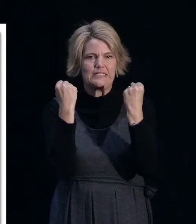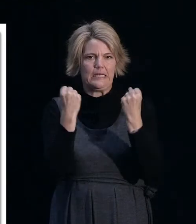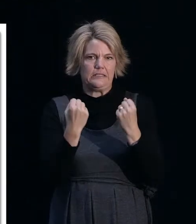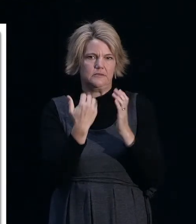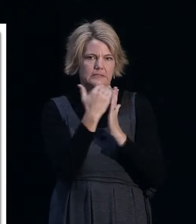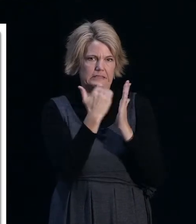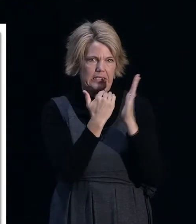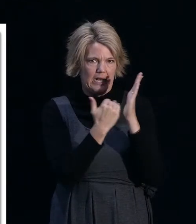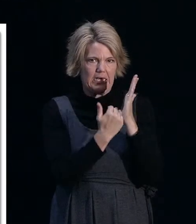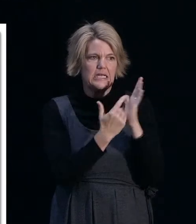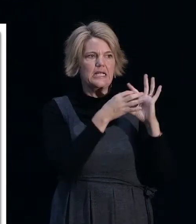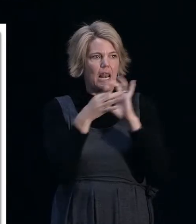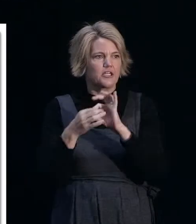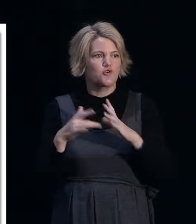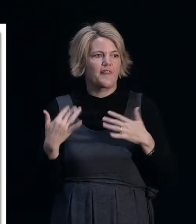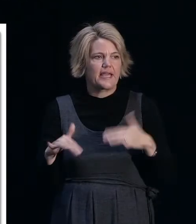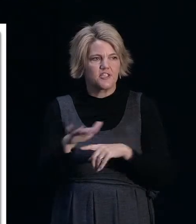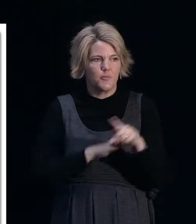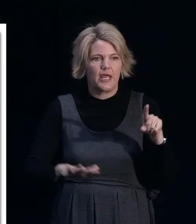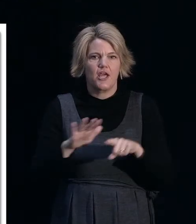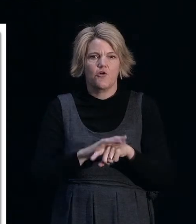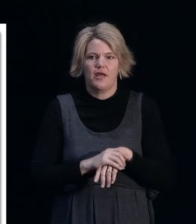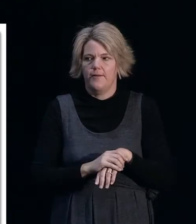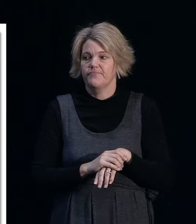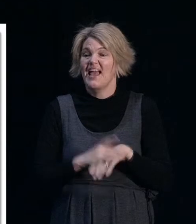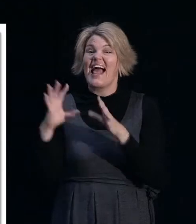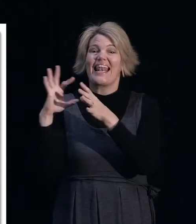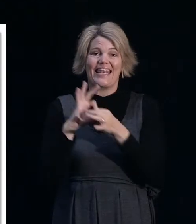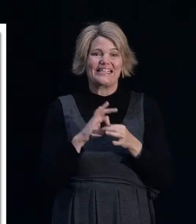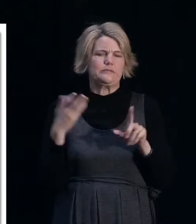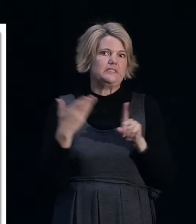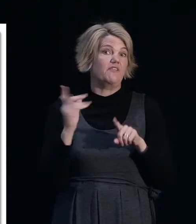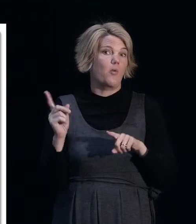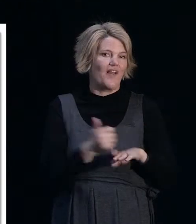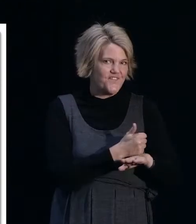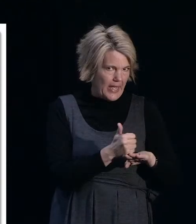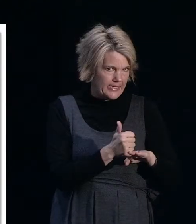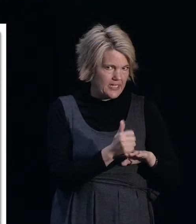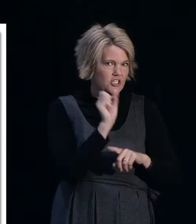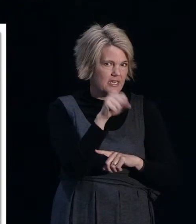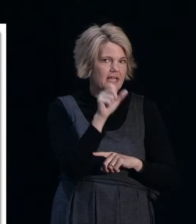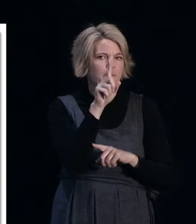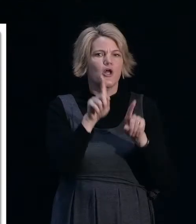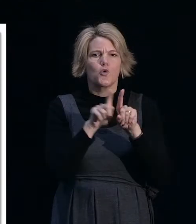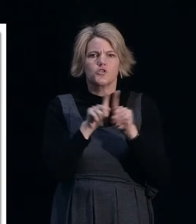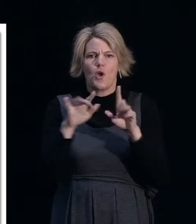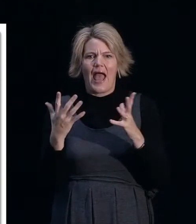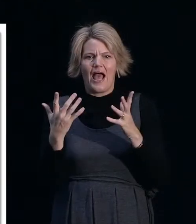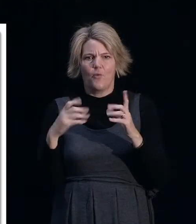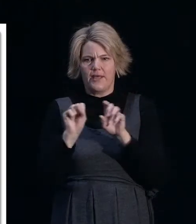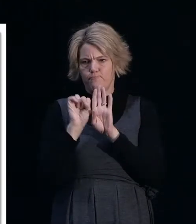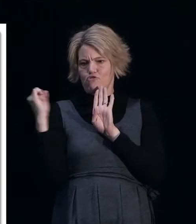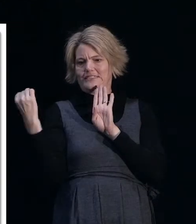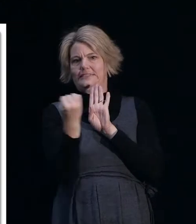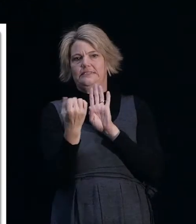Christchurch, the Canterbury area, particularly around foundations, but then also around how we brace buildings and how they stay